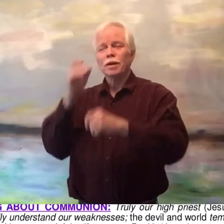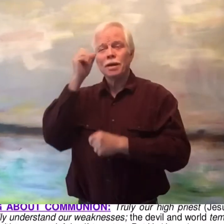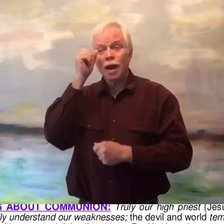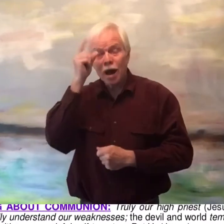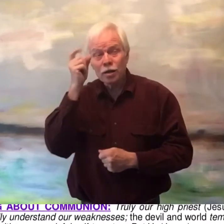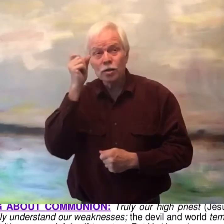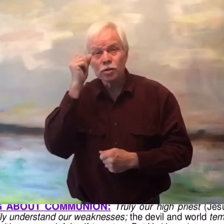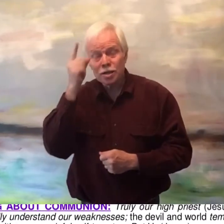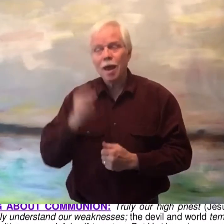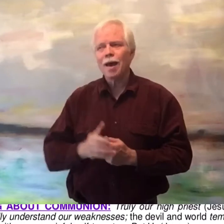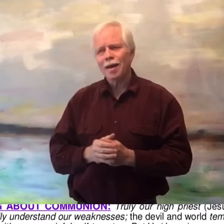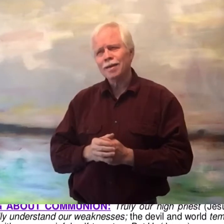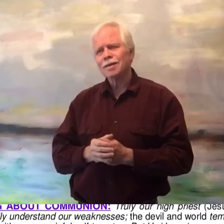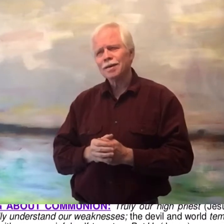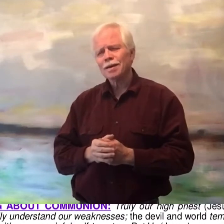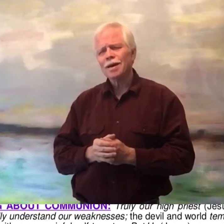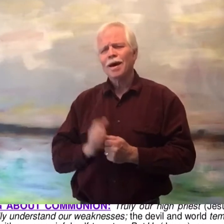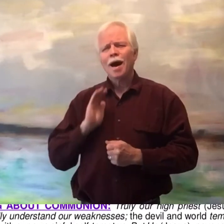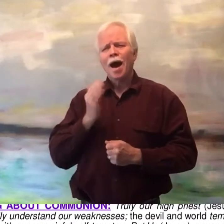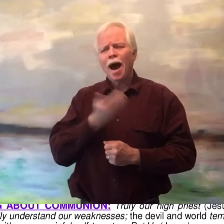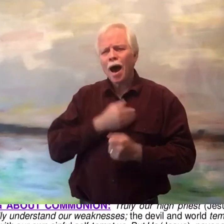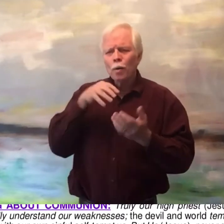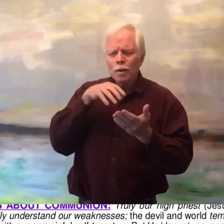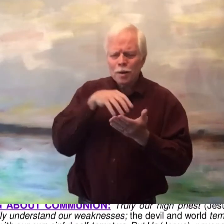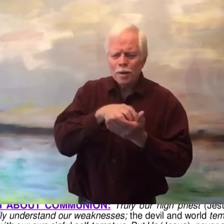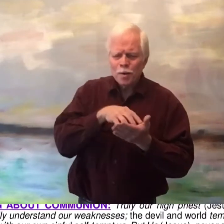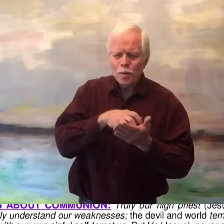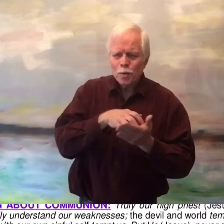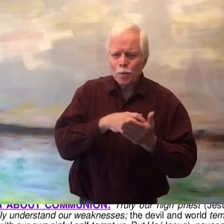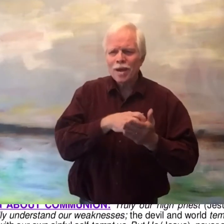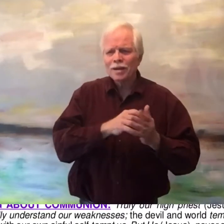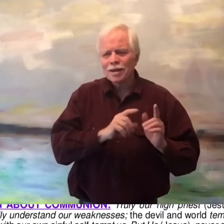understand our weakness.